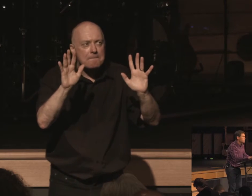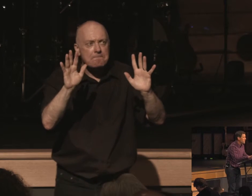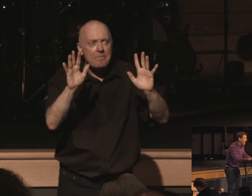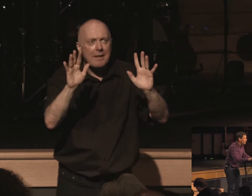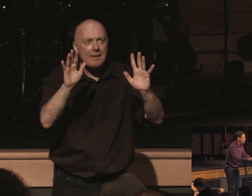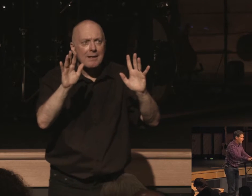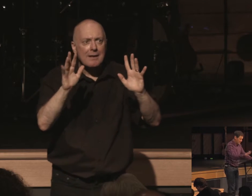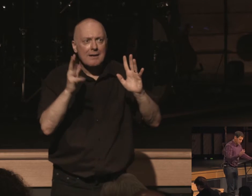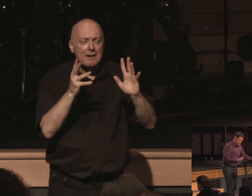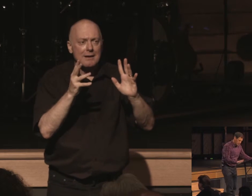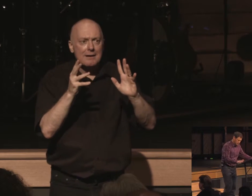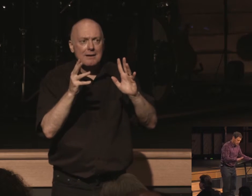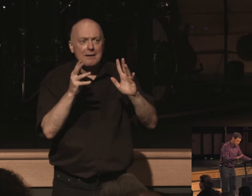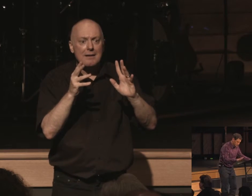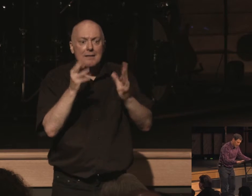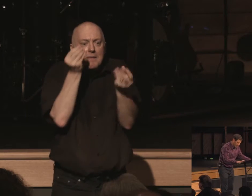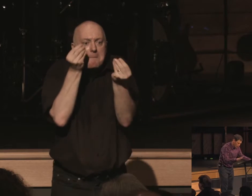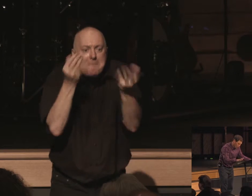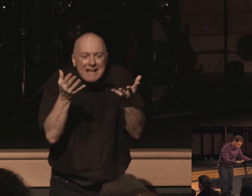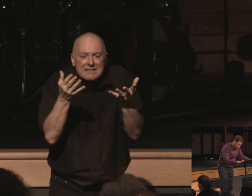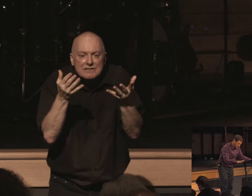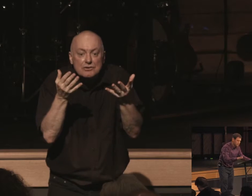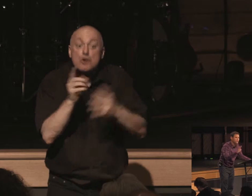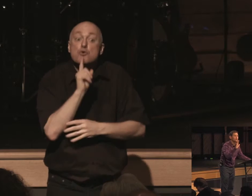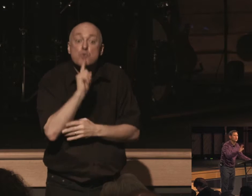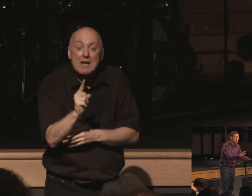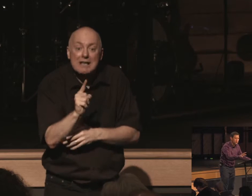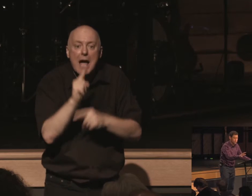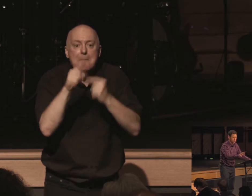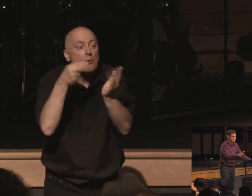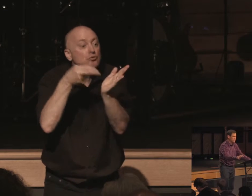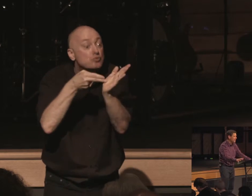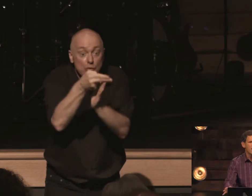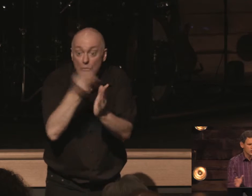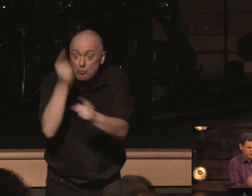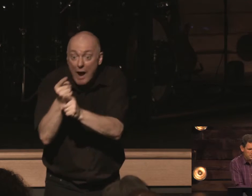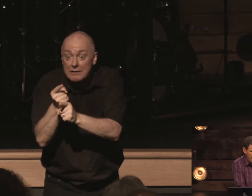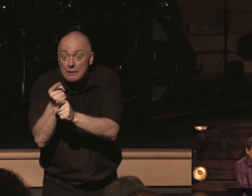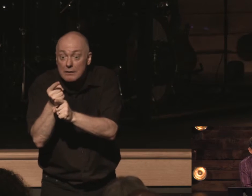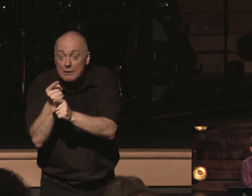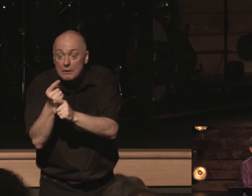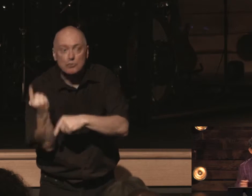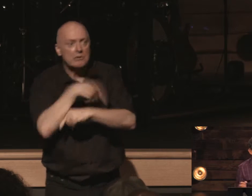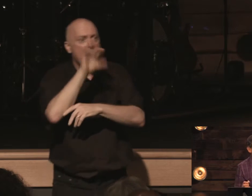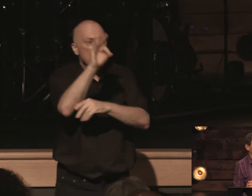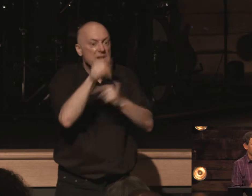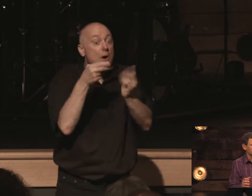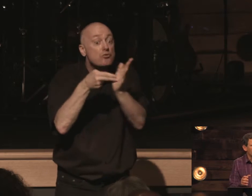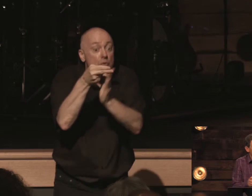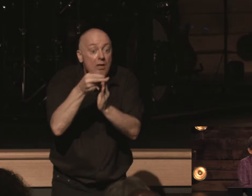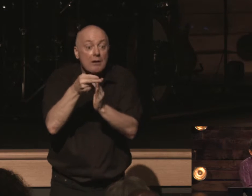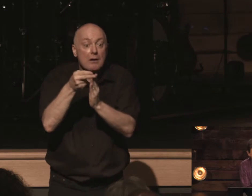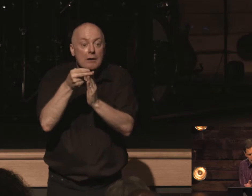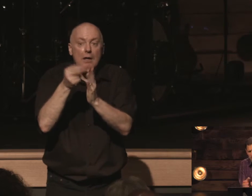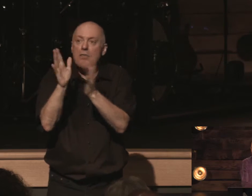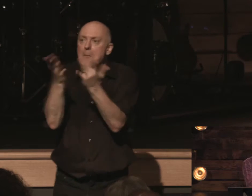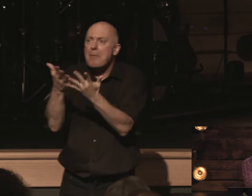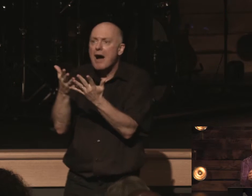battle and this message is a battle ultimately for truth right so the bible then teaches us to keep us on the